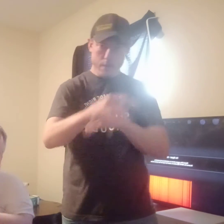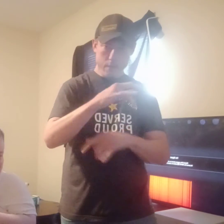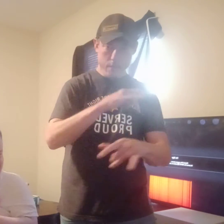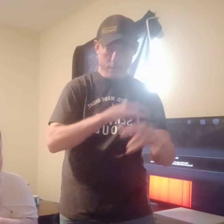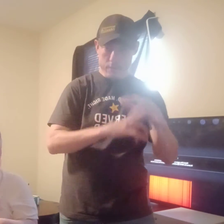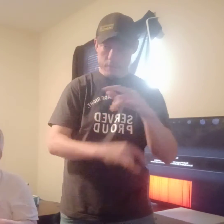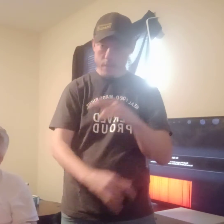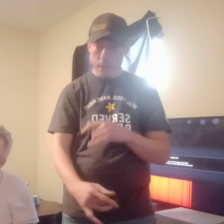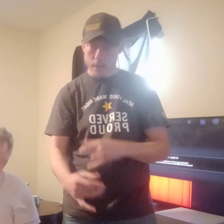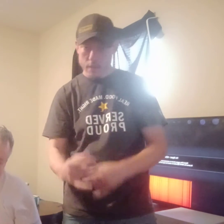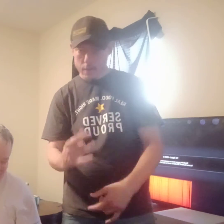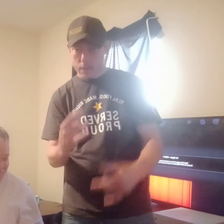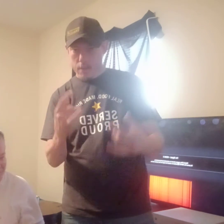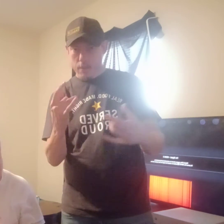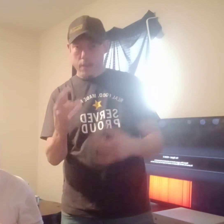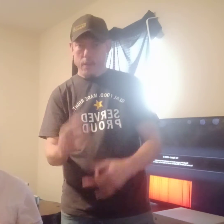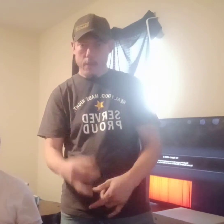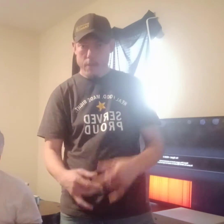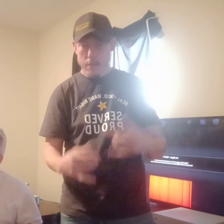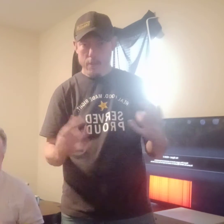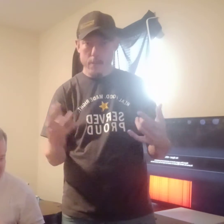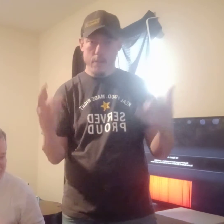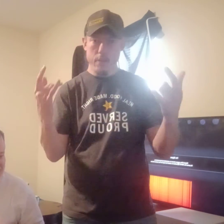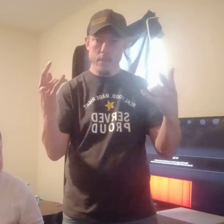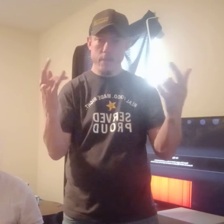my little John